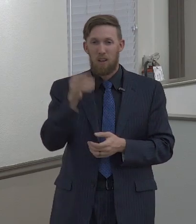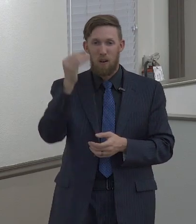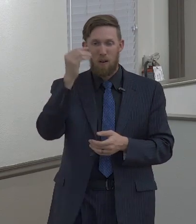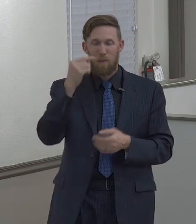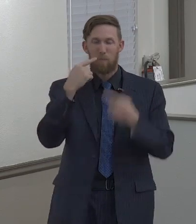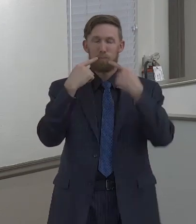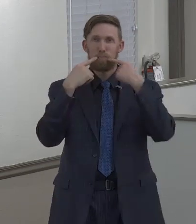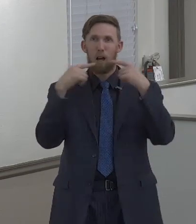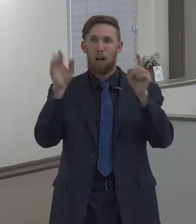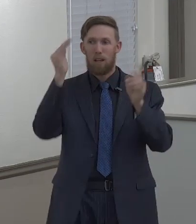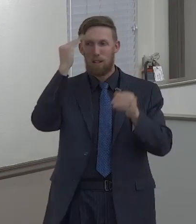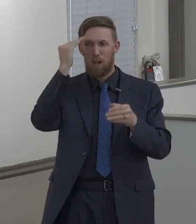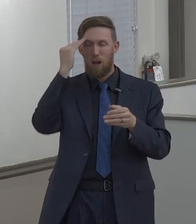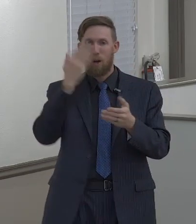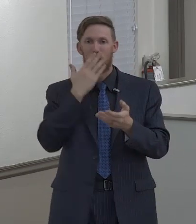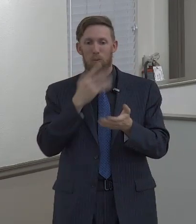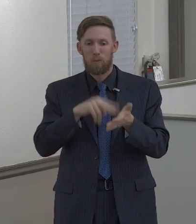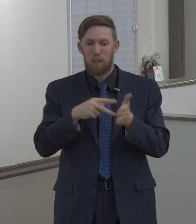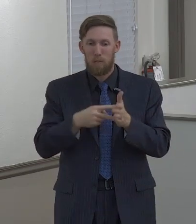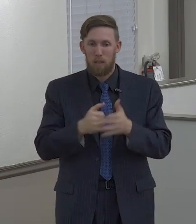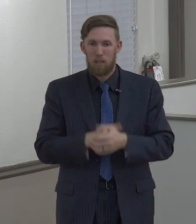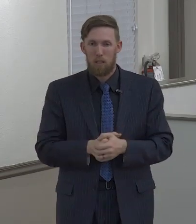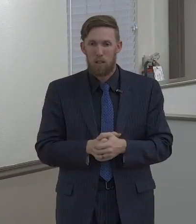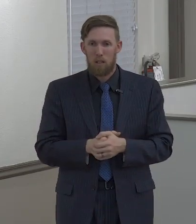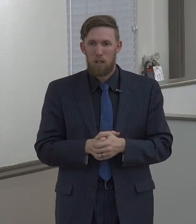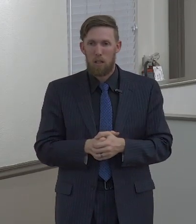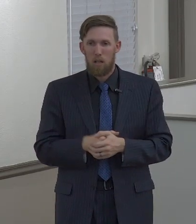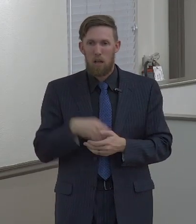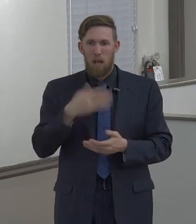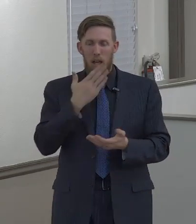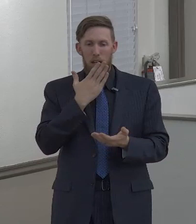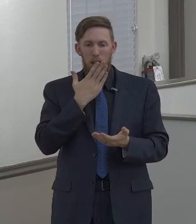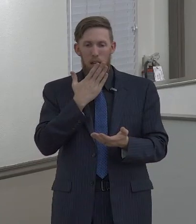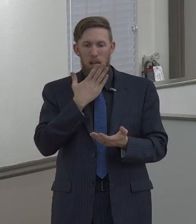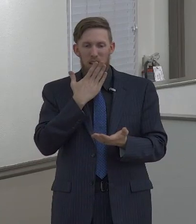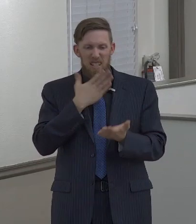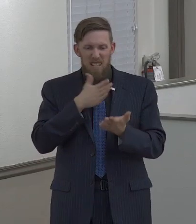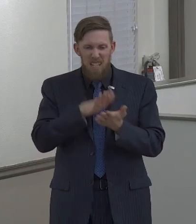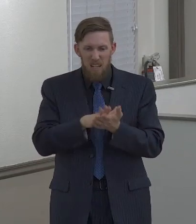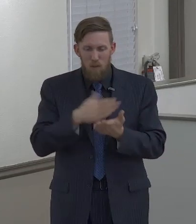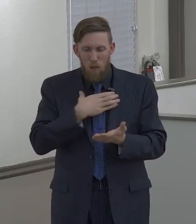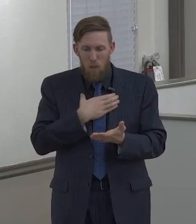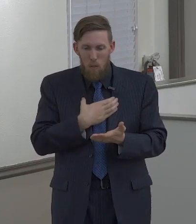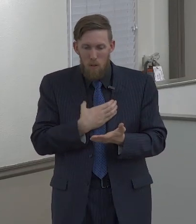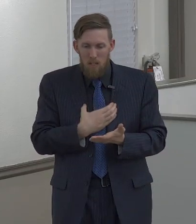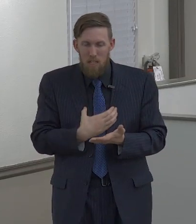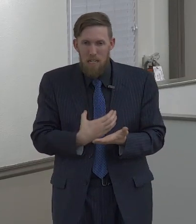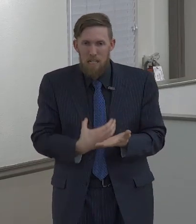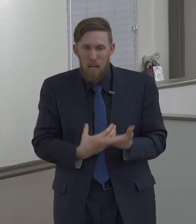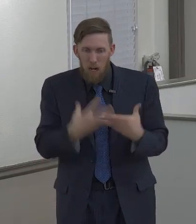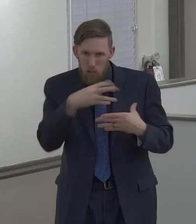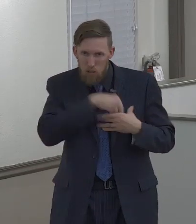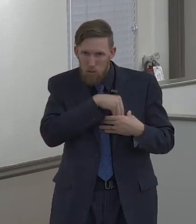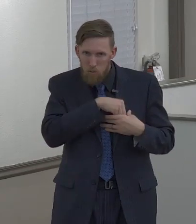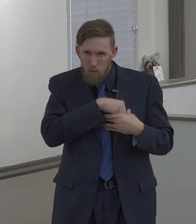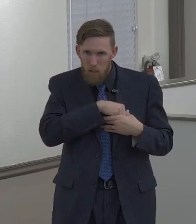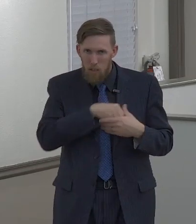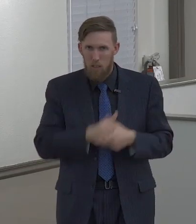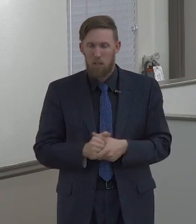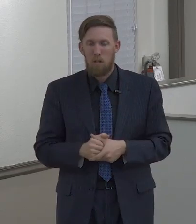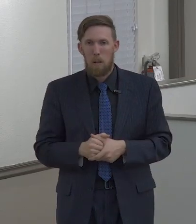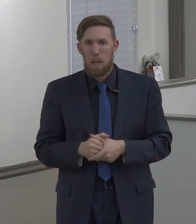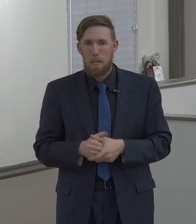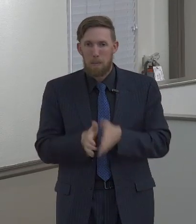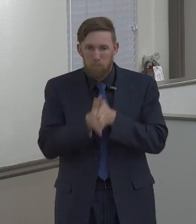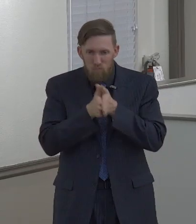concupiscence means. This is evil desires, lust, and passions. So while